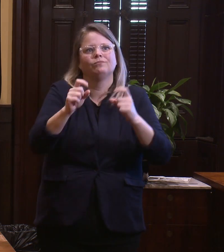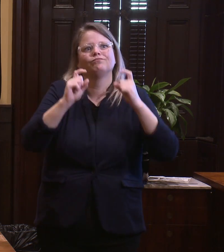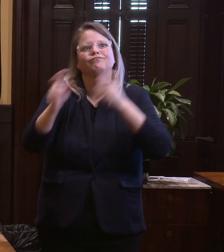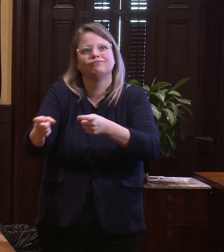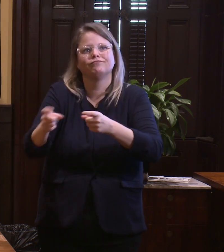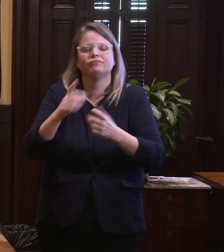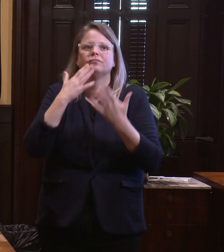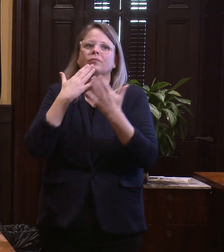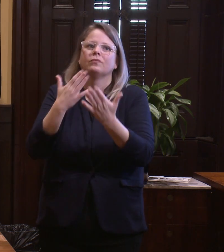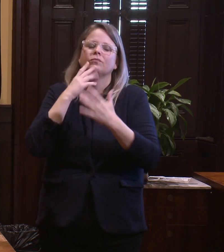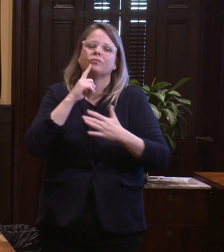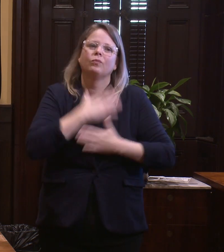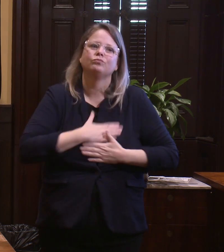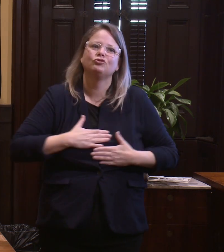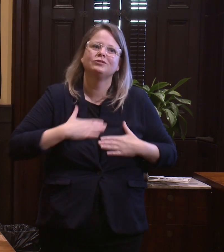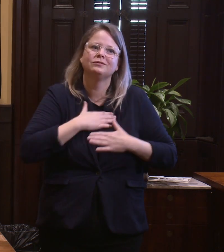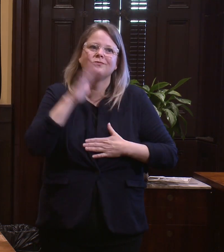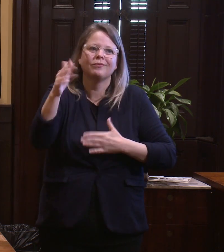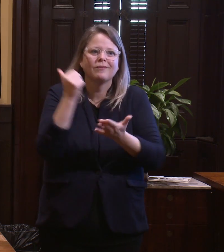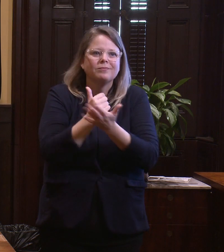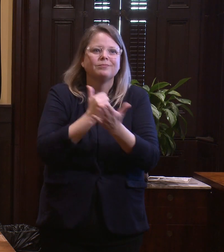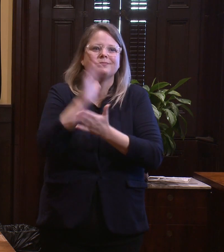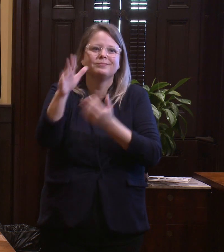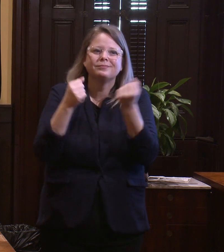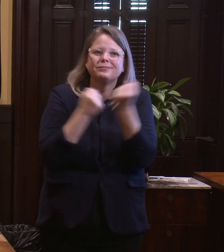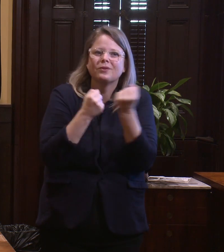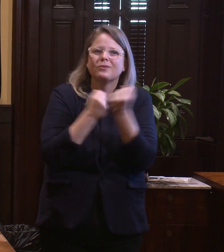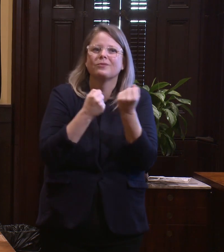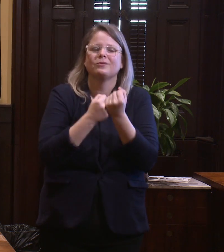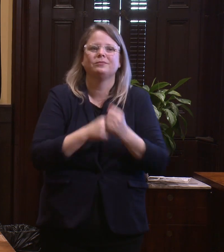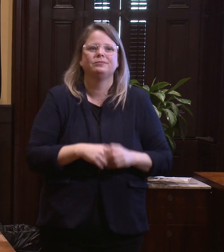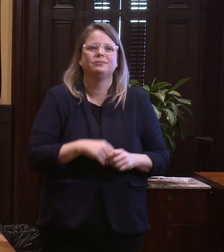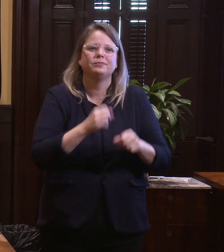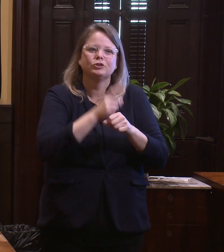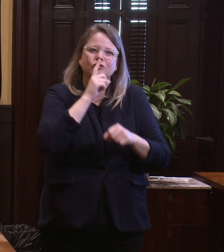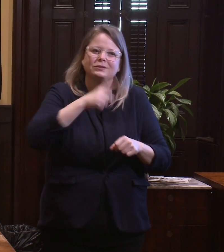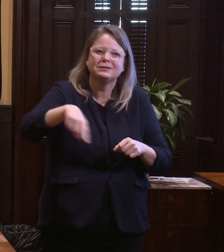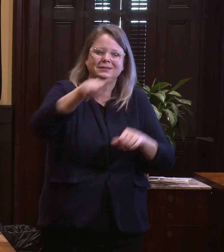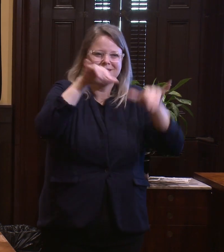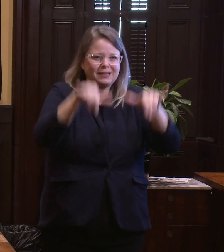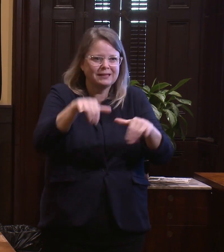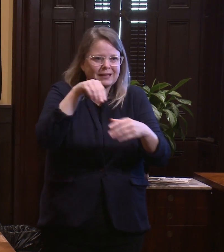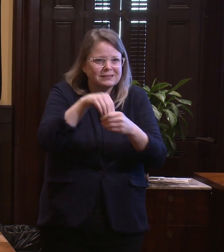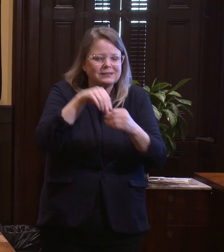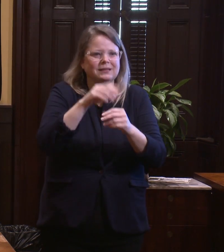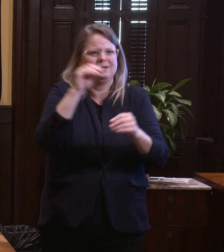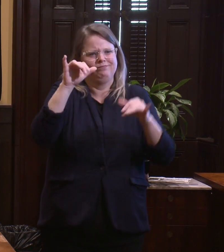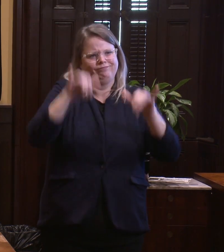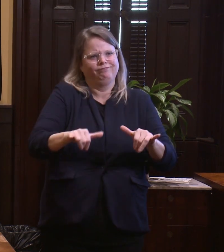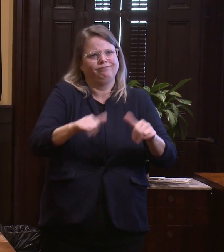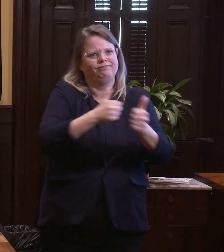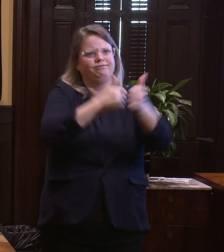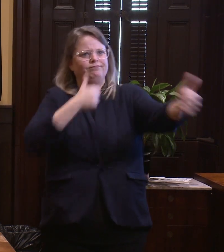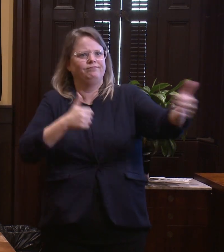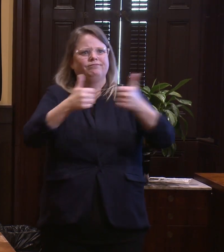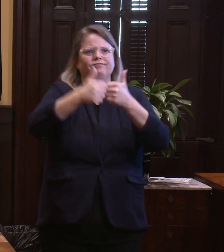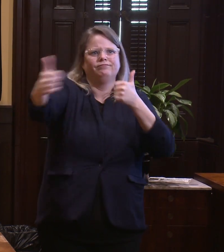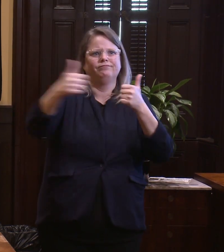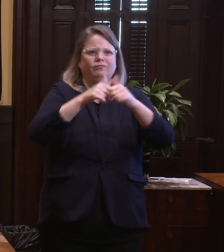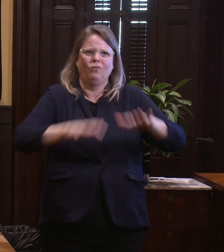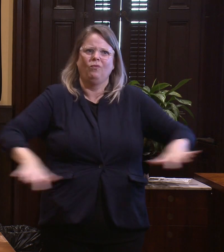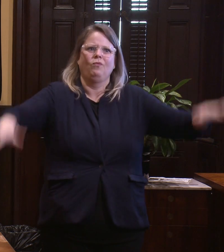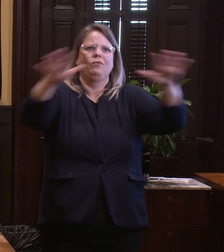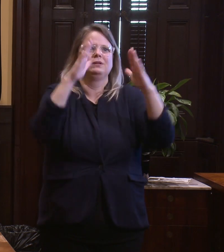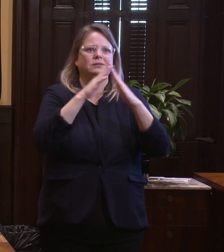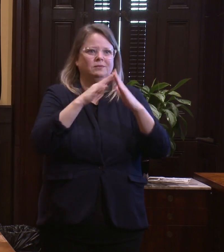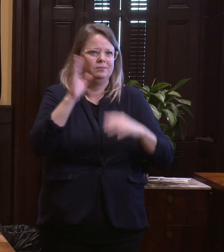us by staying inside and maintaining social distancing practices. And I want to encourage the residents of Baltimore and let them